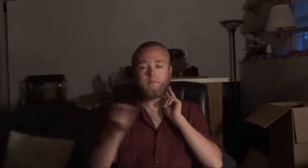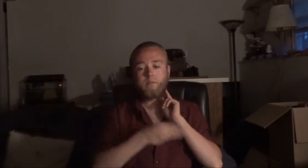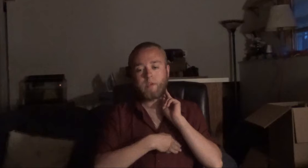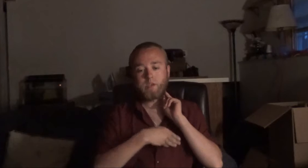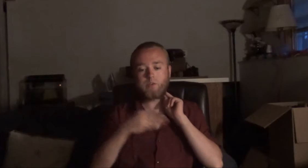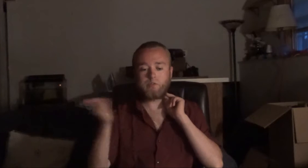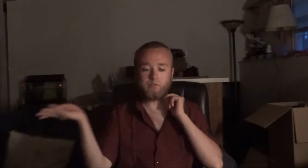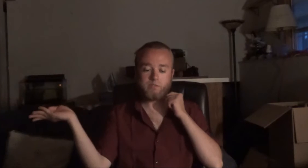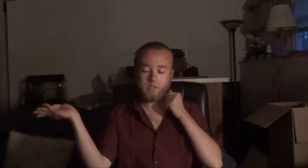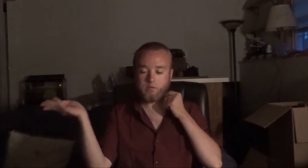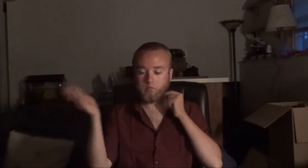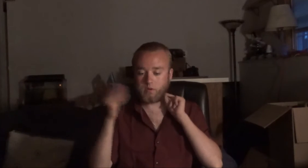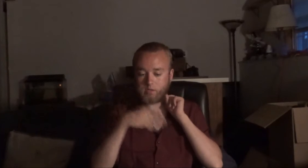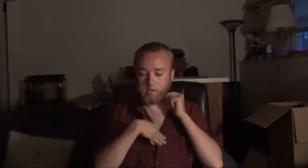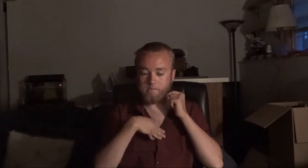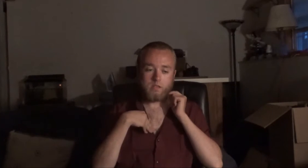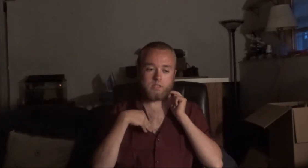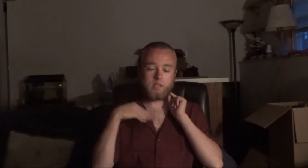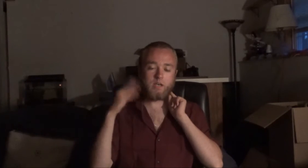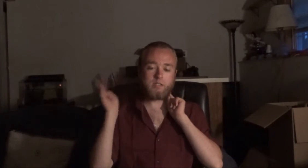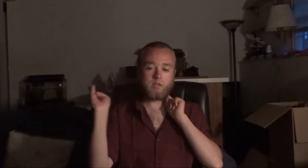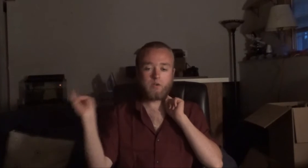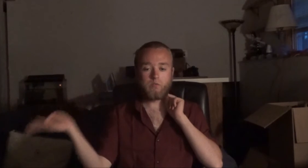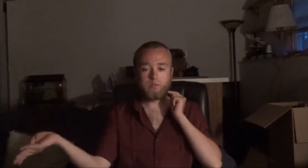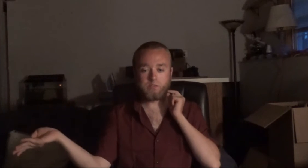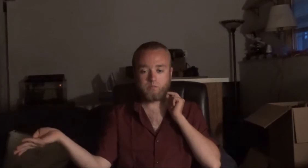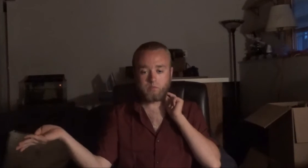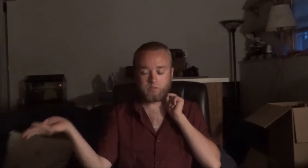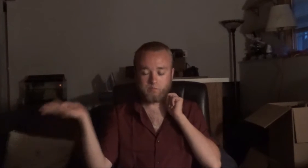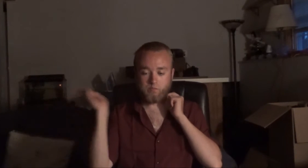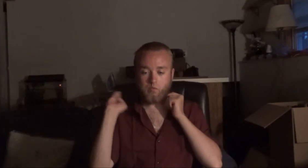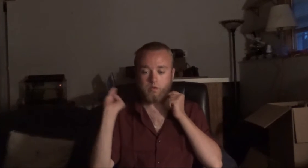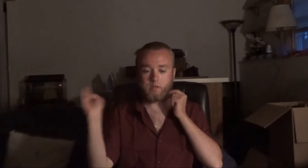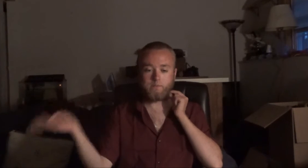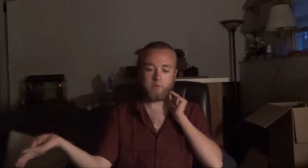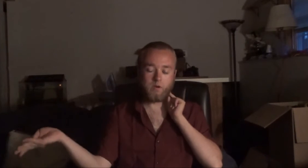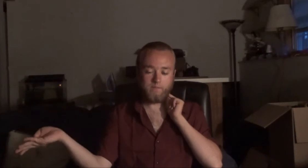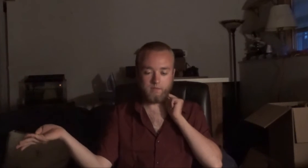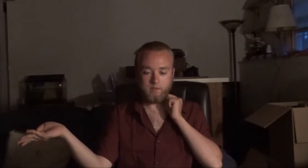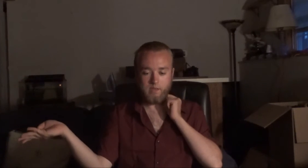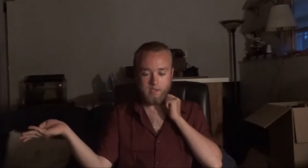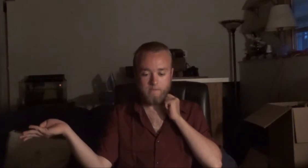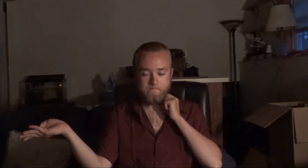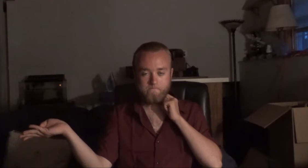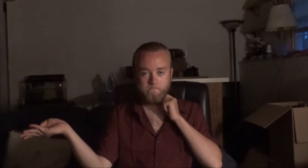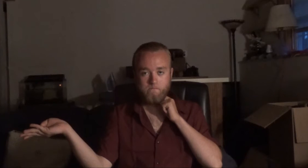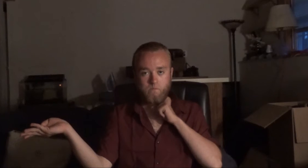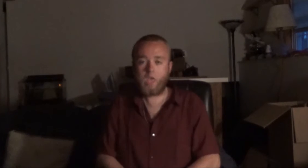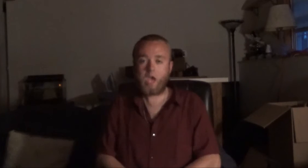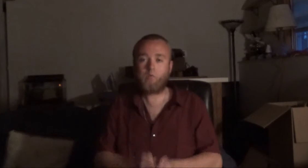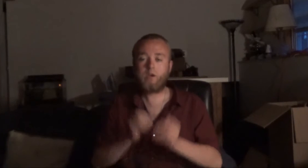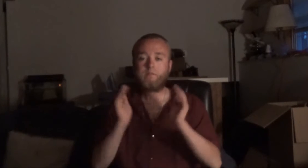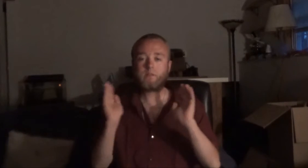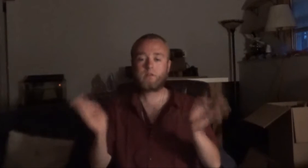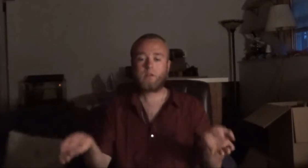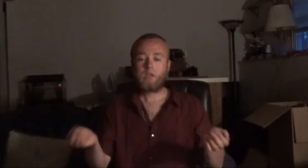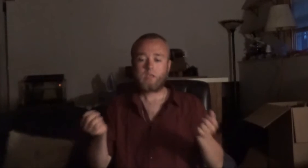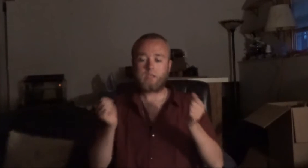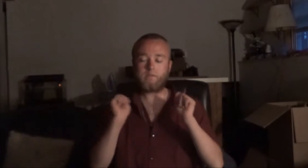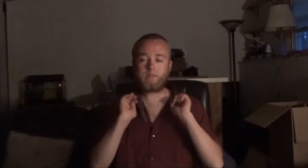every major news network. And this guy's heroism was rewarded perfectly. However, given